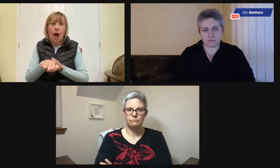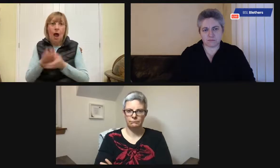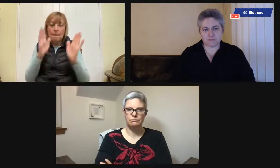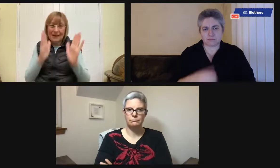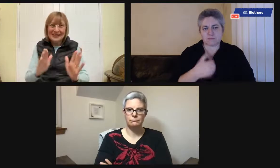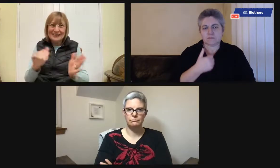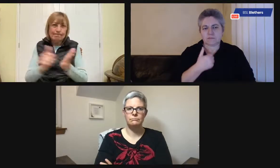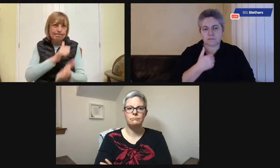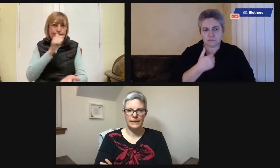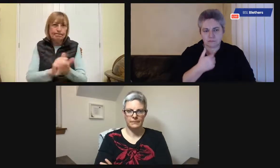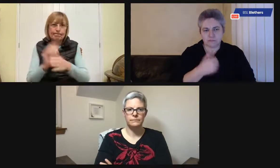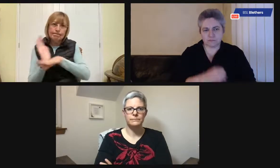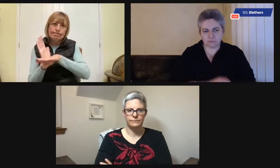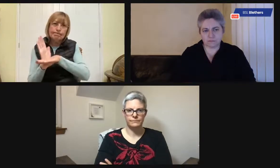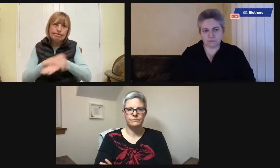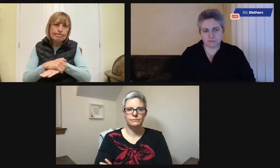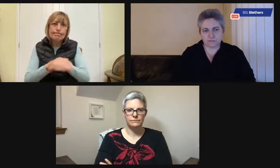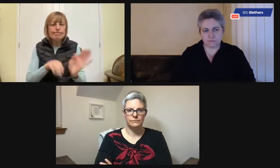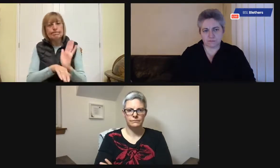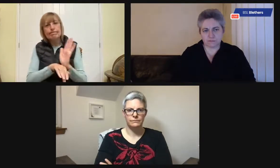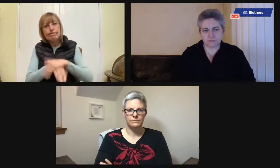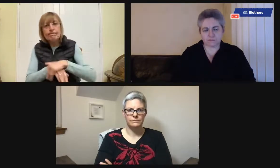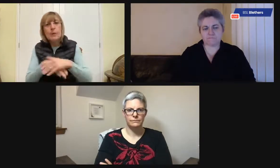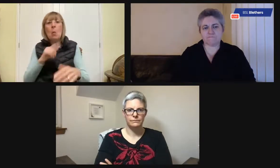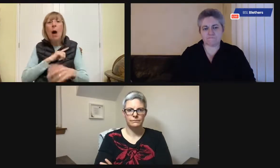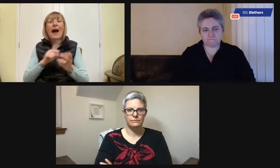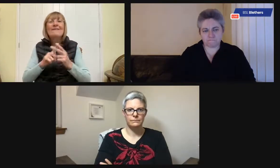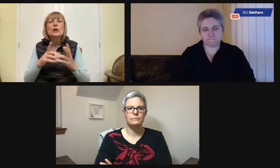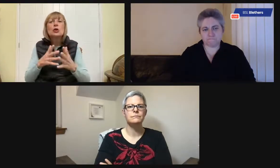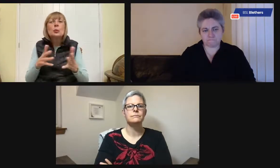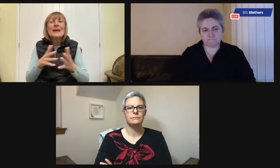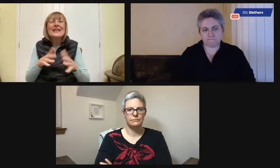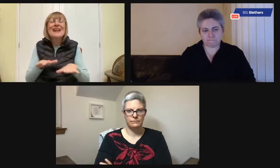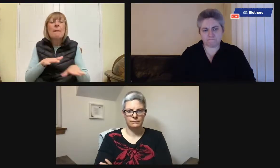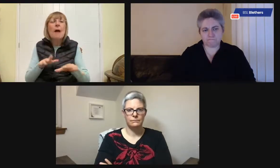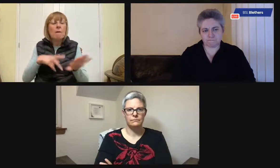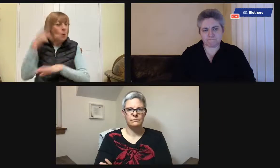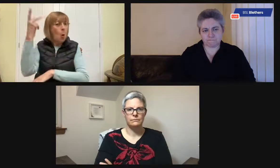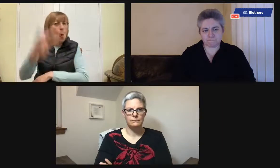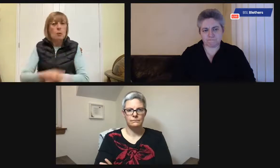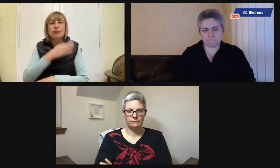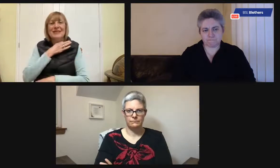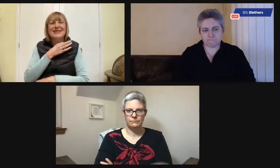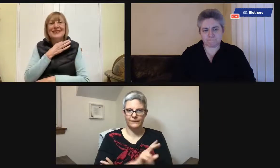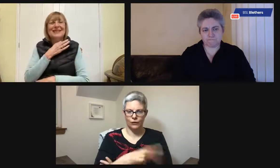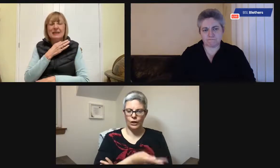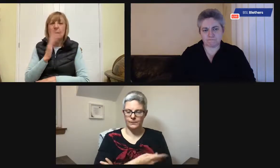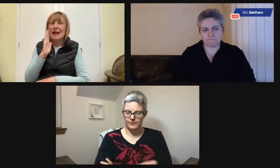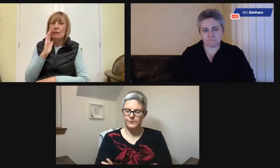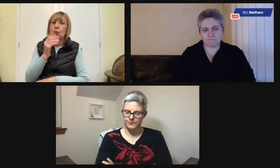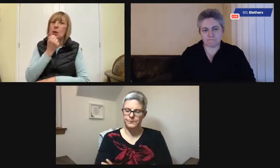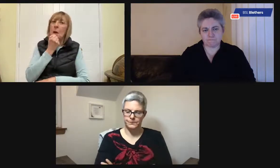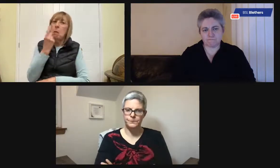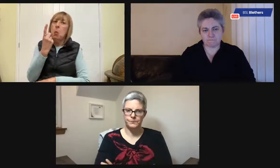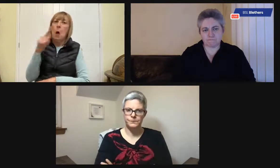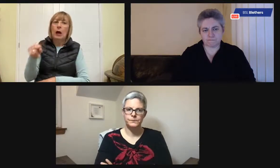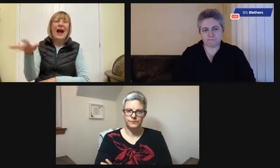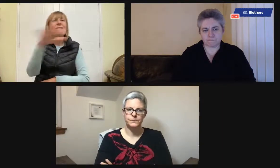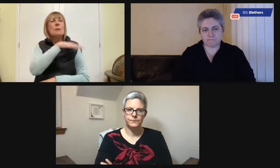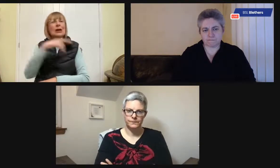are, that have been previously been drawstring. So make sure you have slippers that can fasten on so